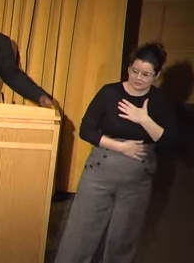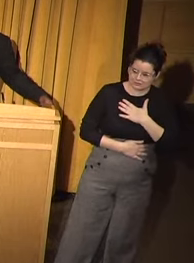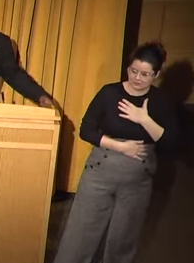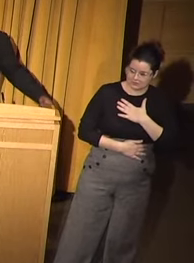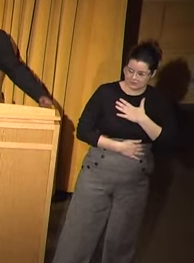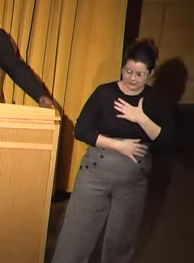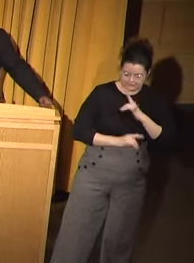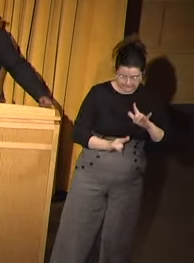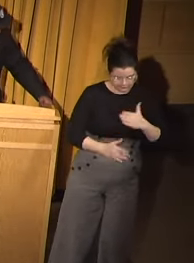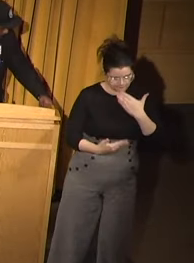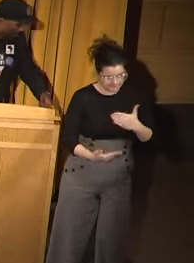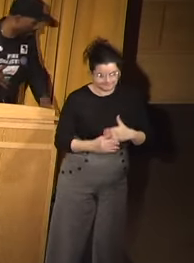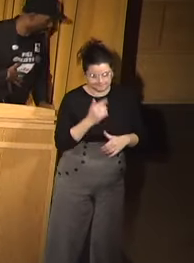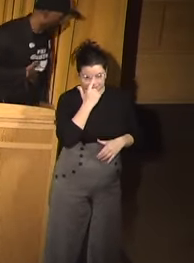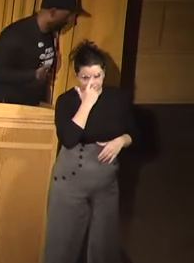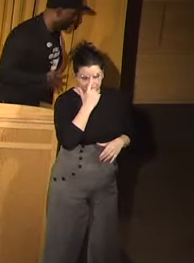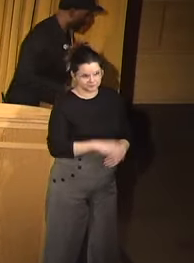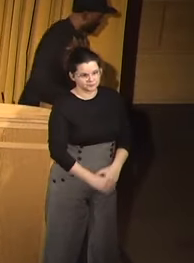Love y'all. Thank you.